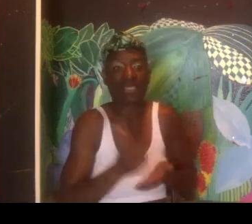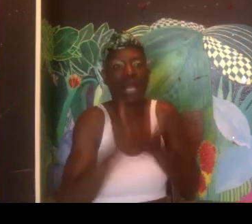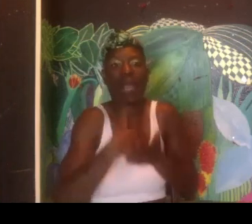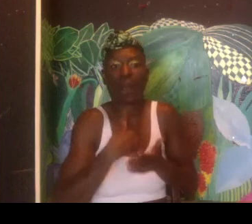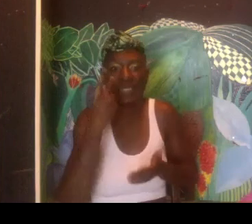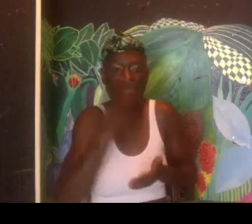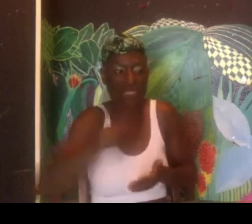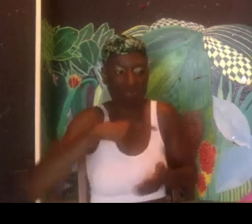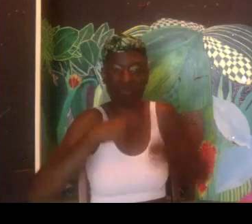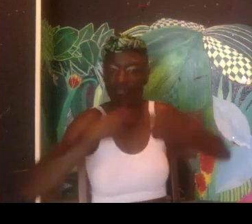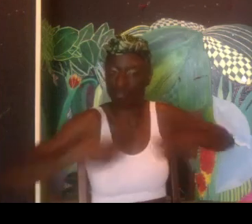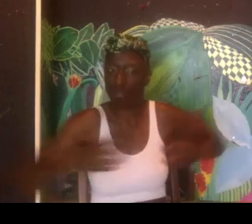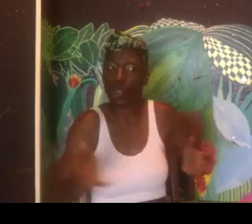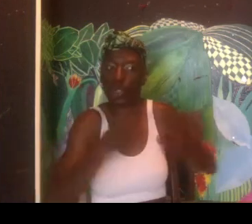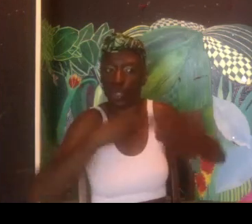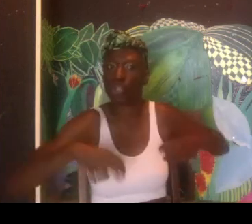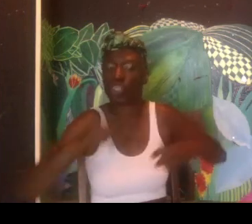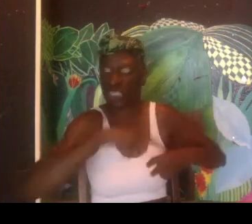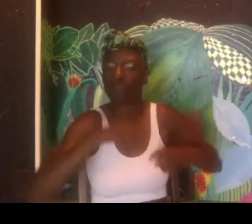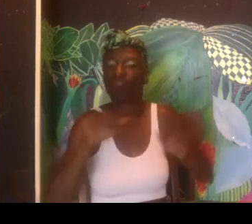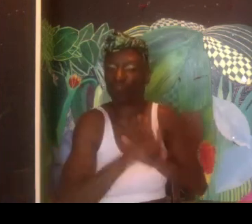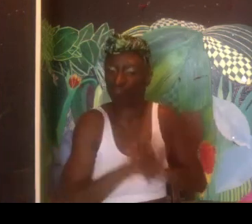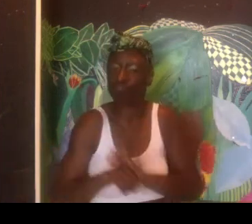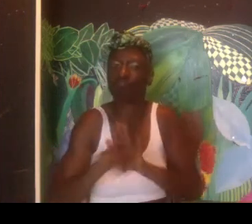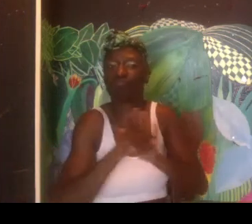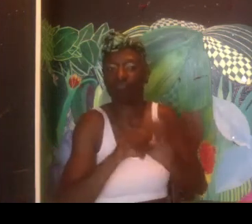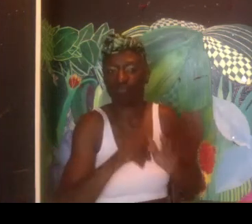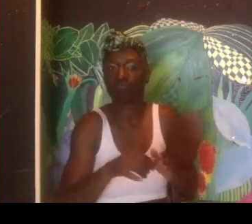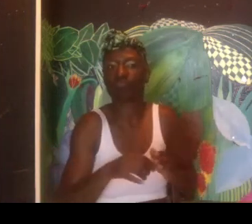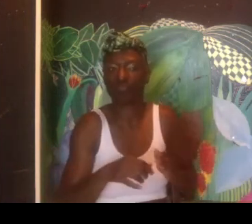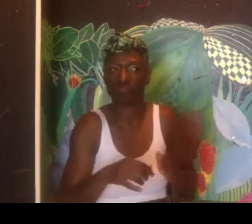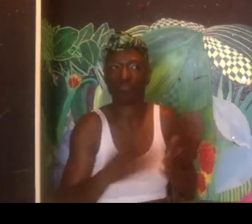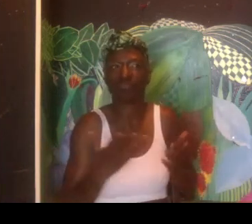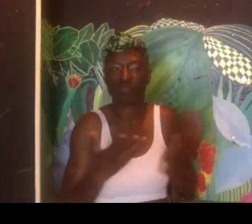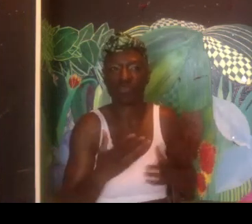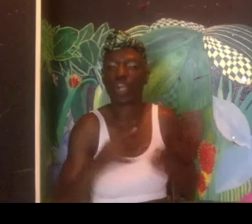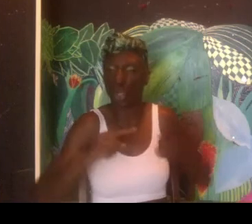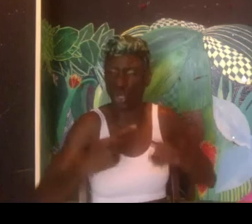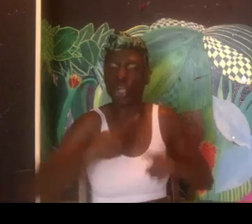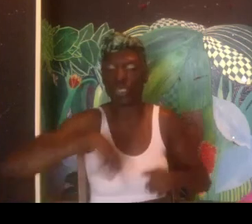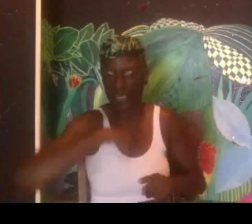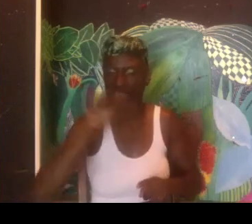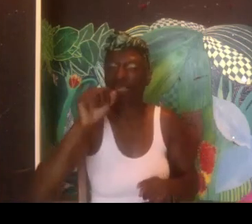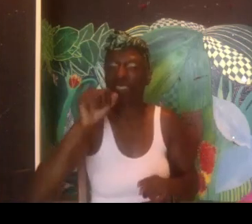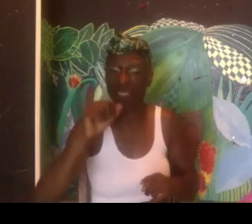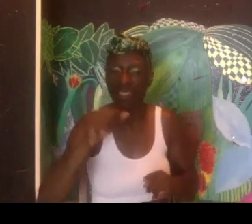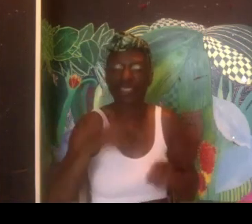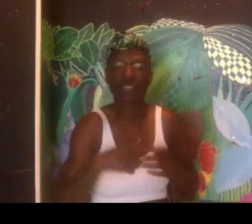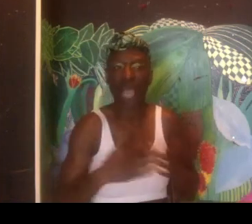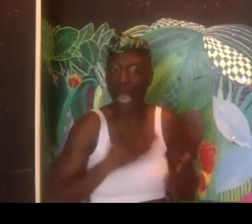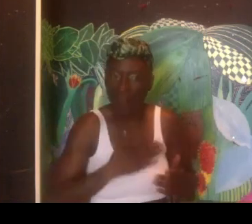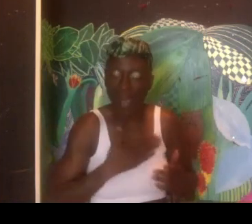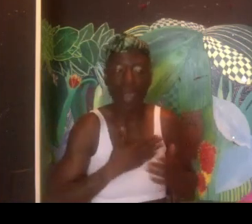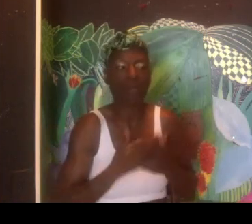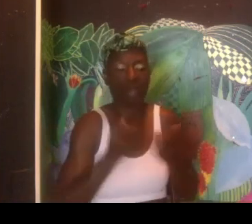and it's on a weekly basis, but that's something that's really helped us be able to do some analysis of self and see how we can